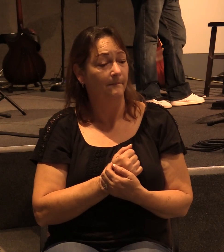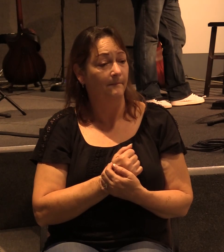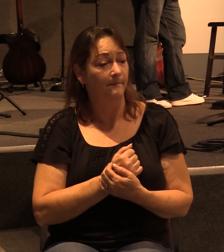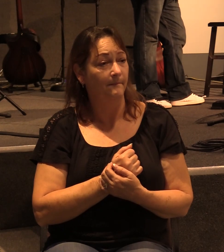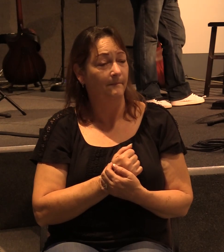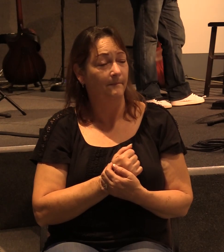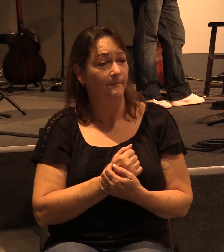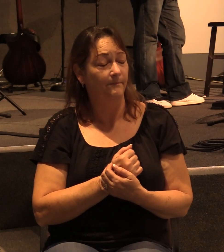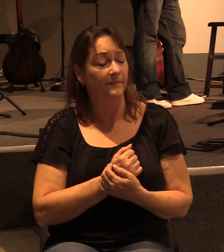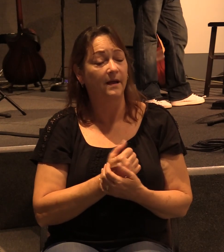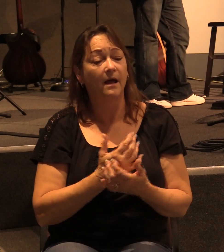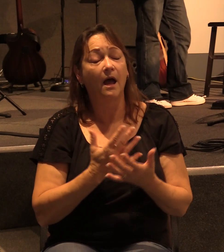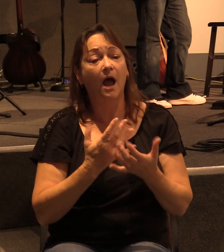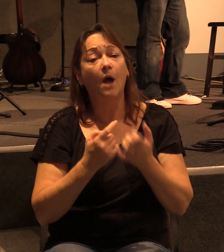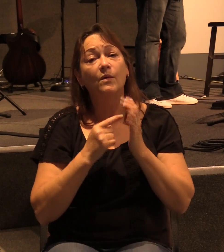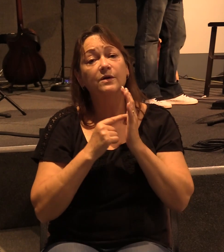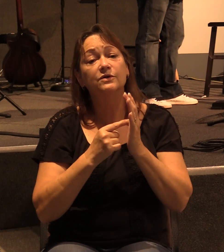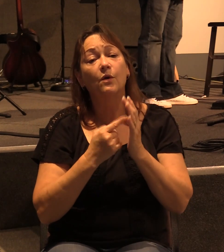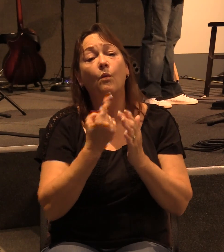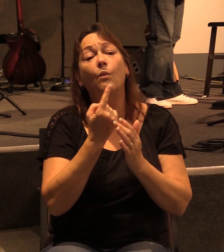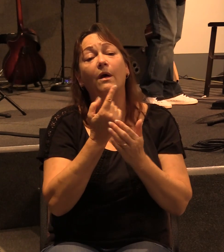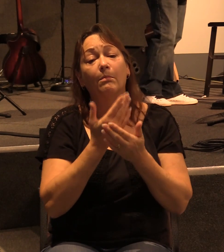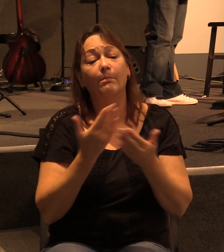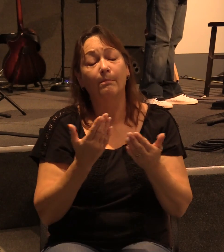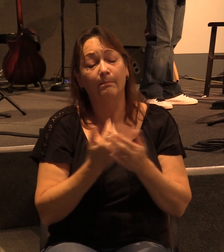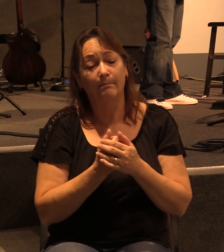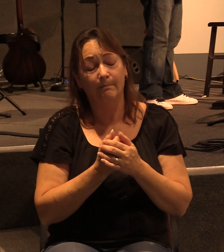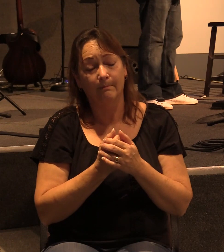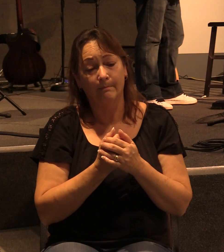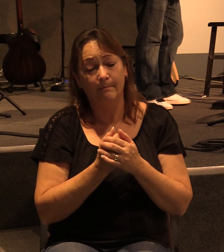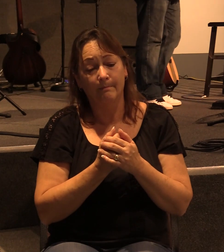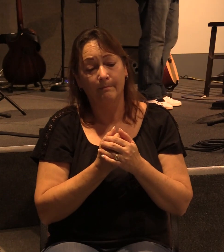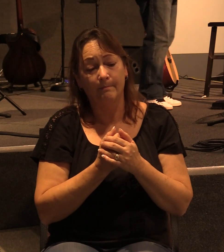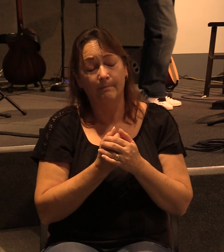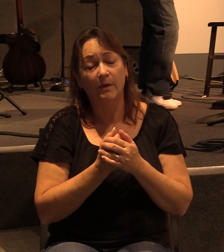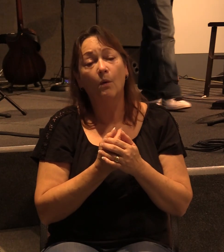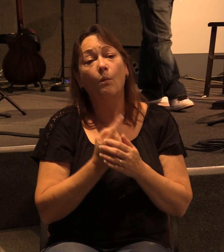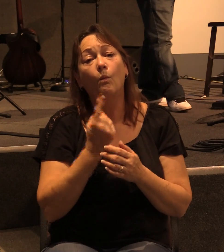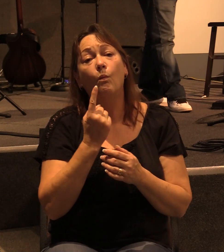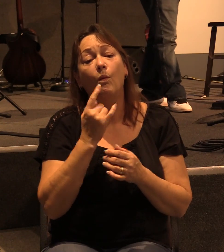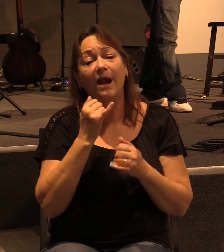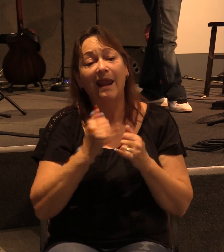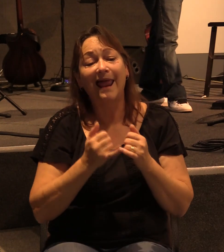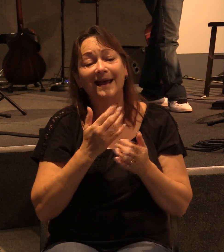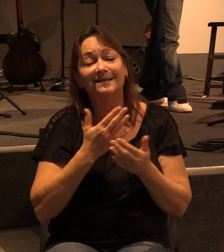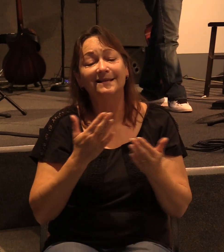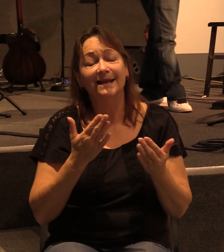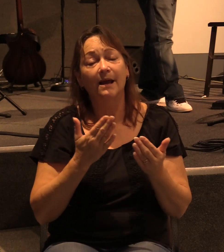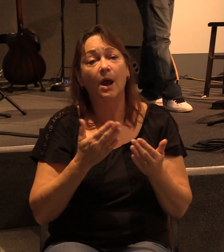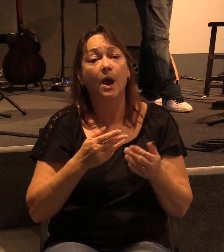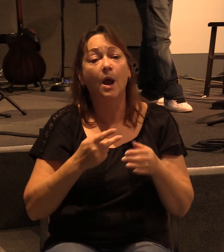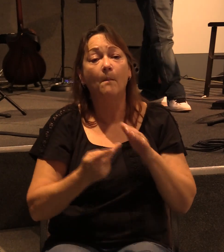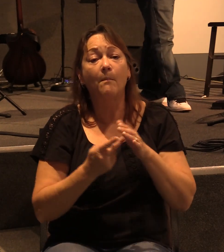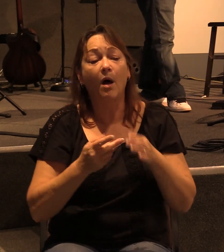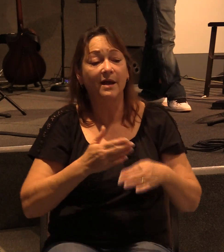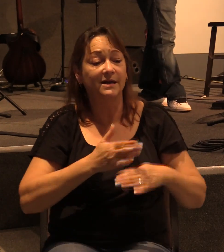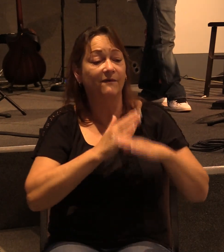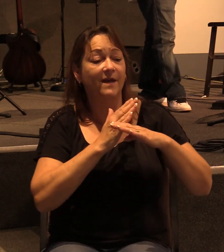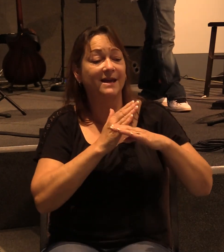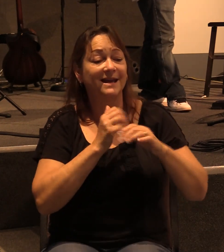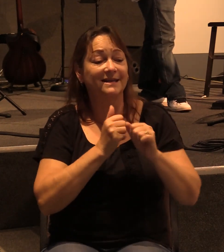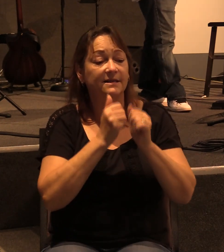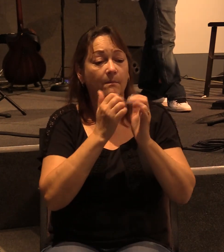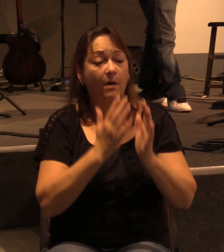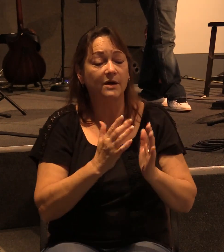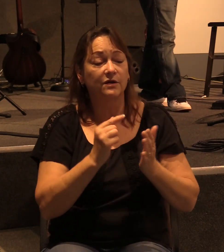now in closing I just want to point out one thing one last thing Paul in defending his apostleship